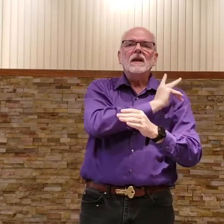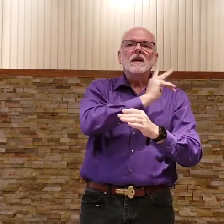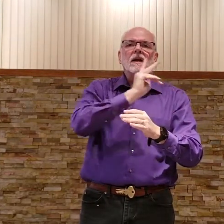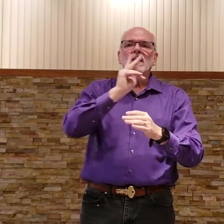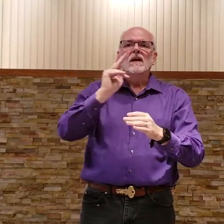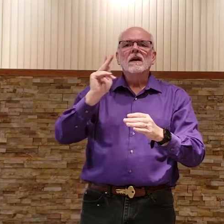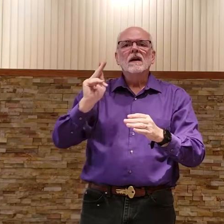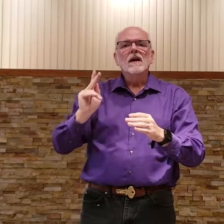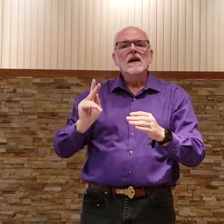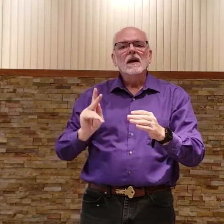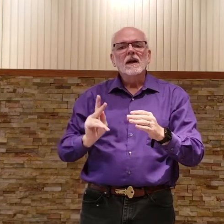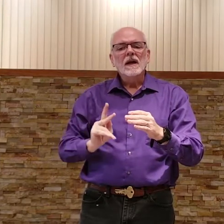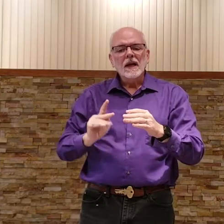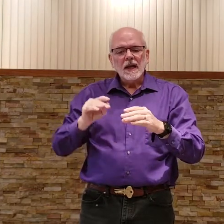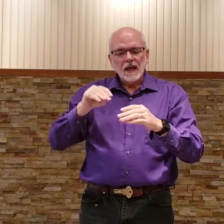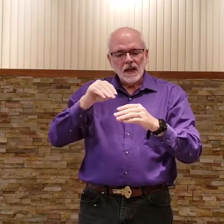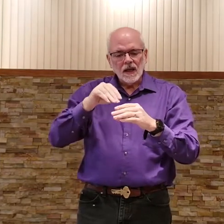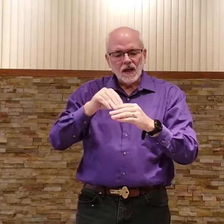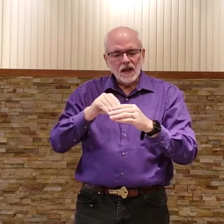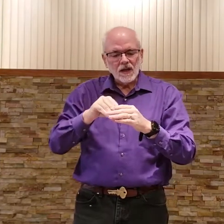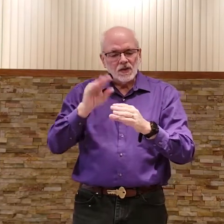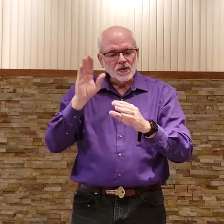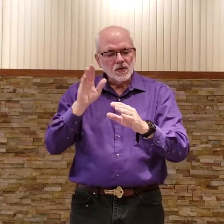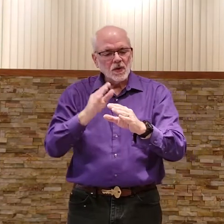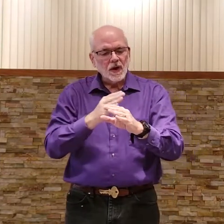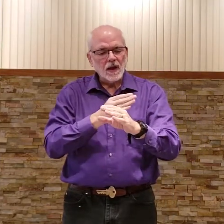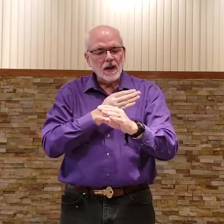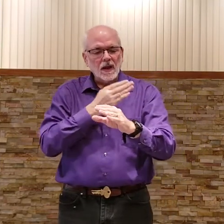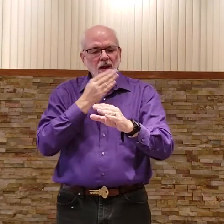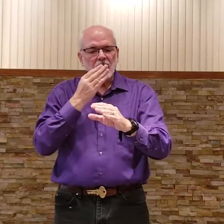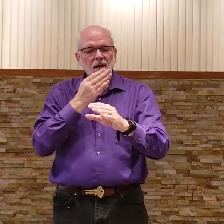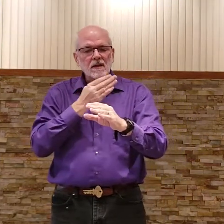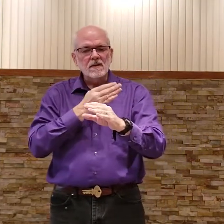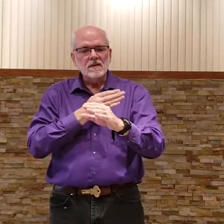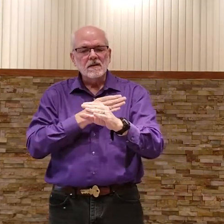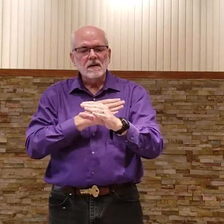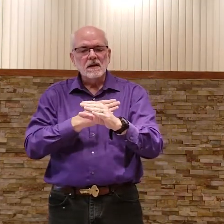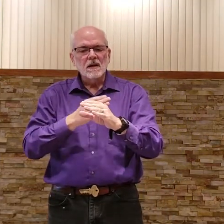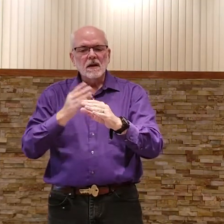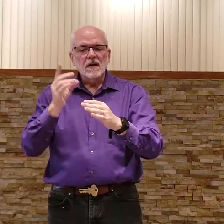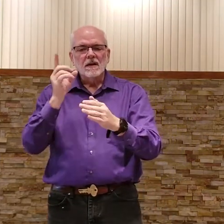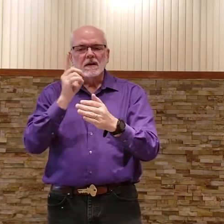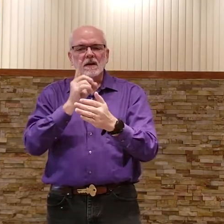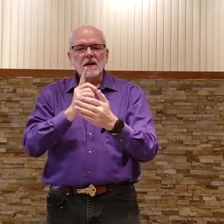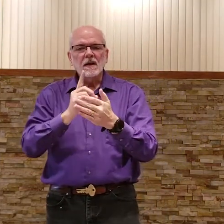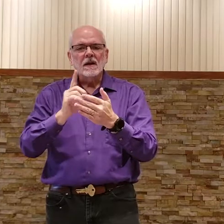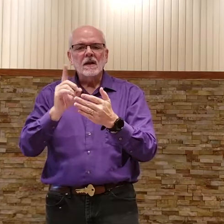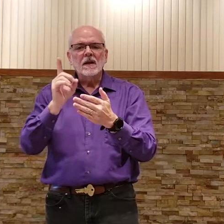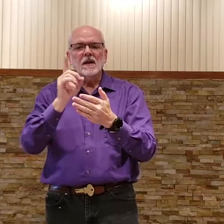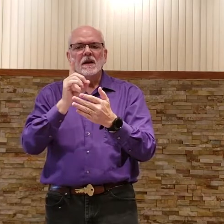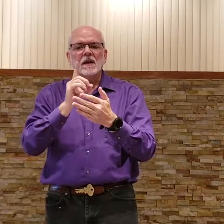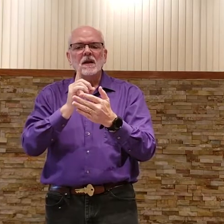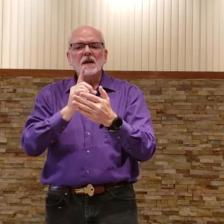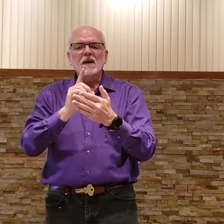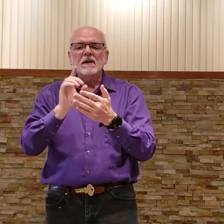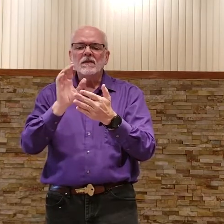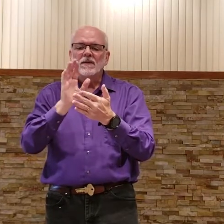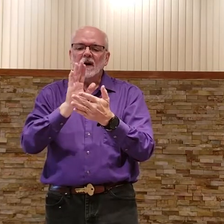in strains divine.